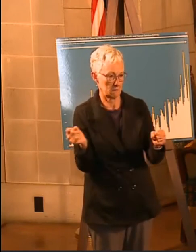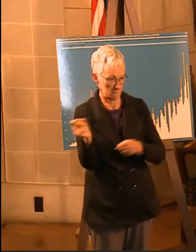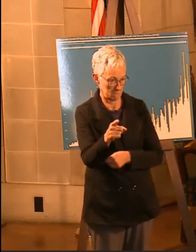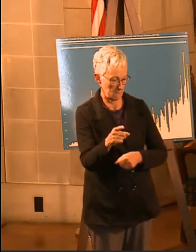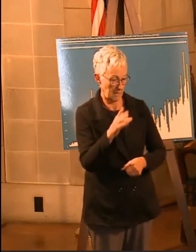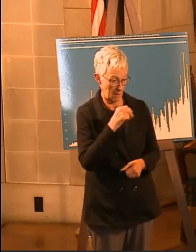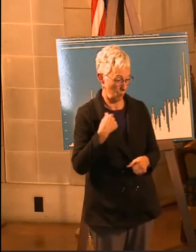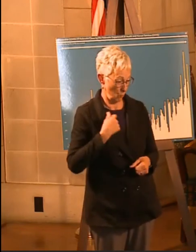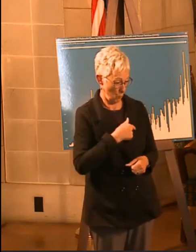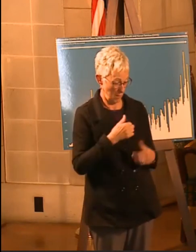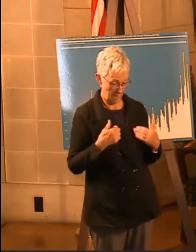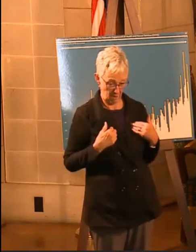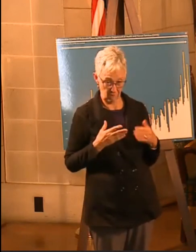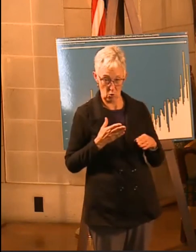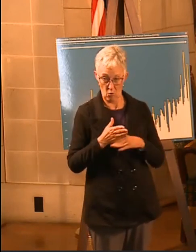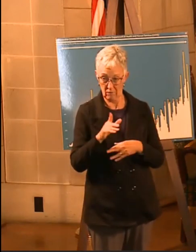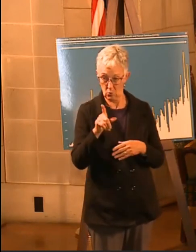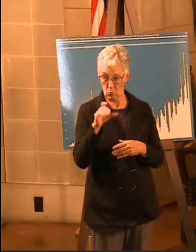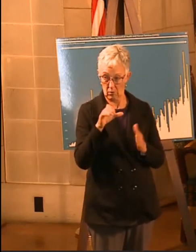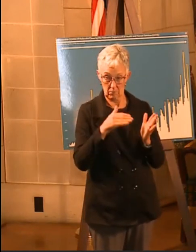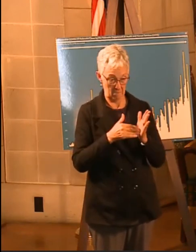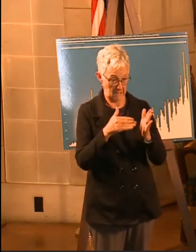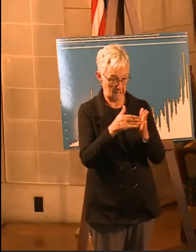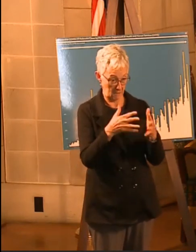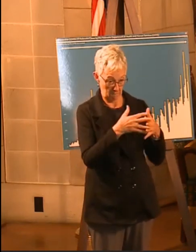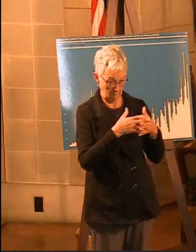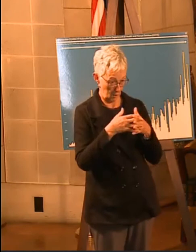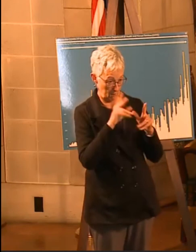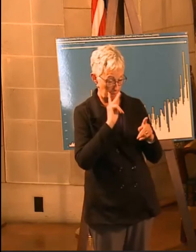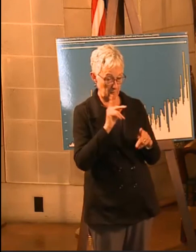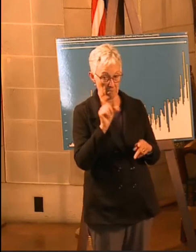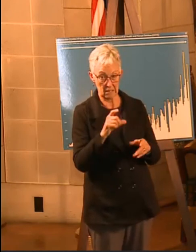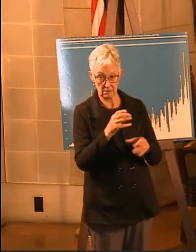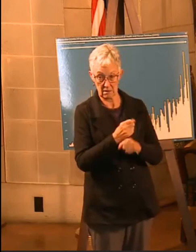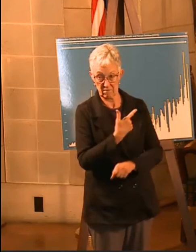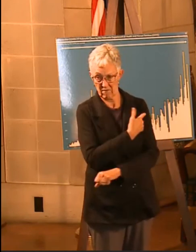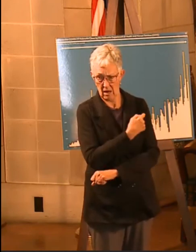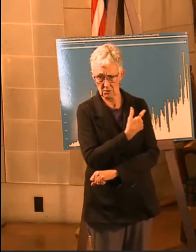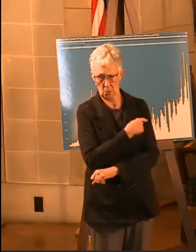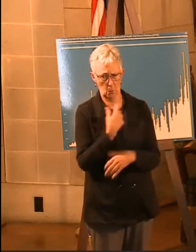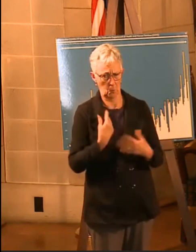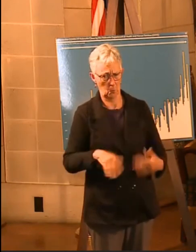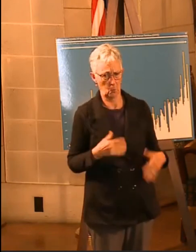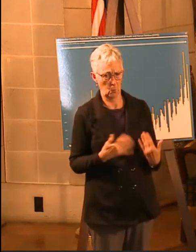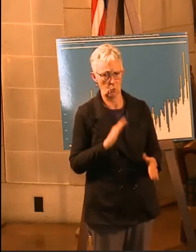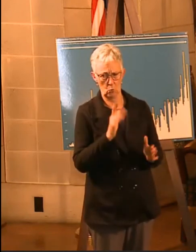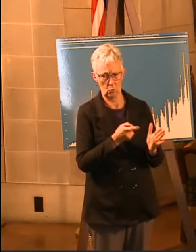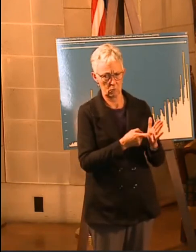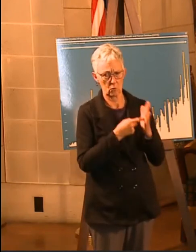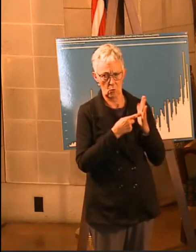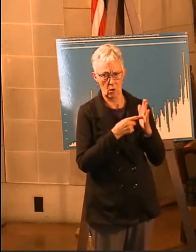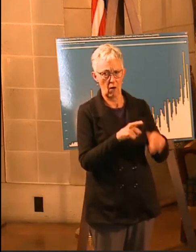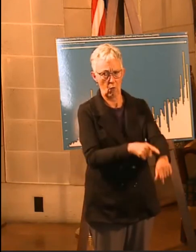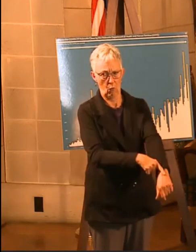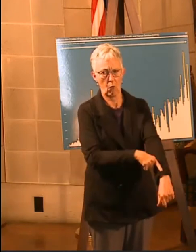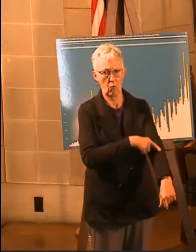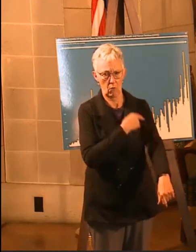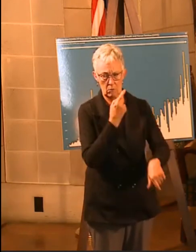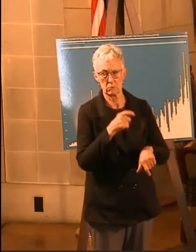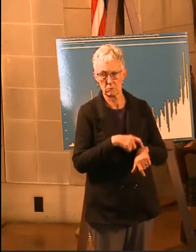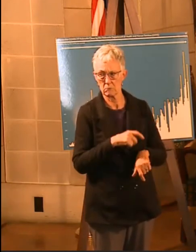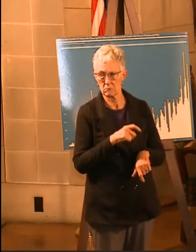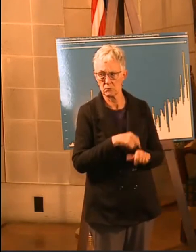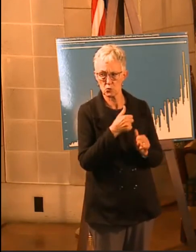you know, over 100 million Americans vaccinated. It's a logistical thing. It's just going to take time. So we are going to be managing this for the foreseeable future. So everybody